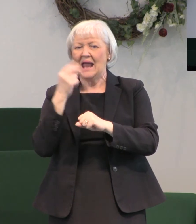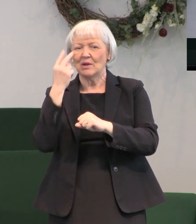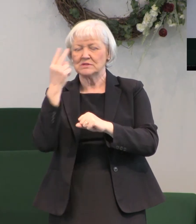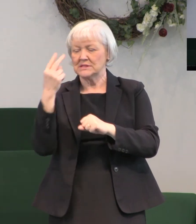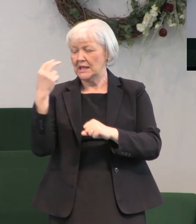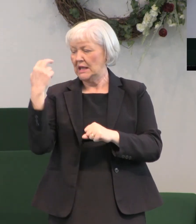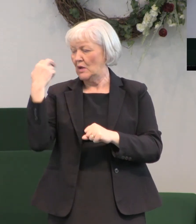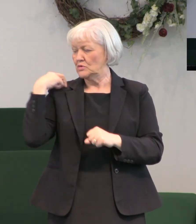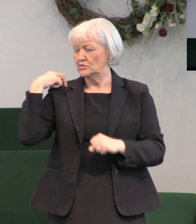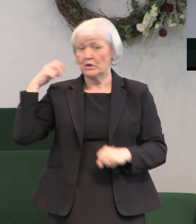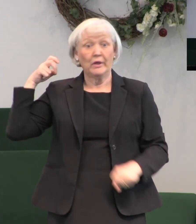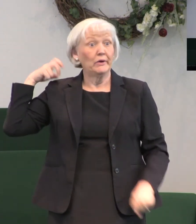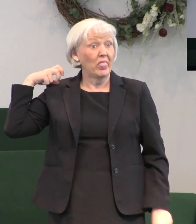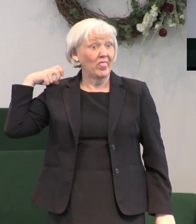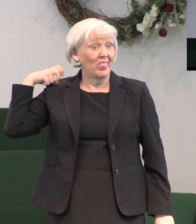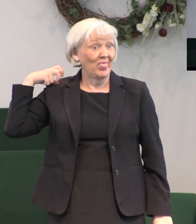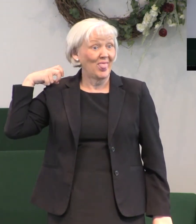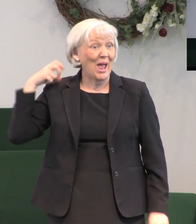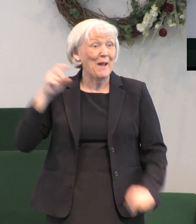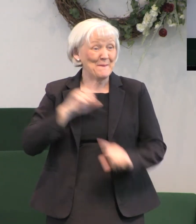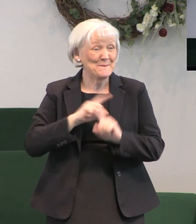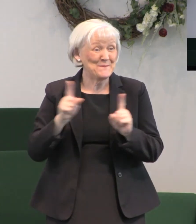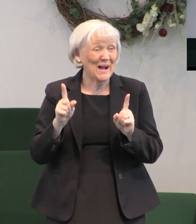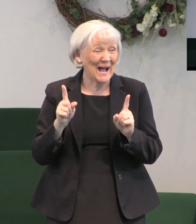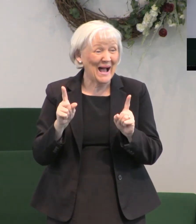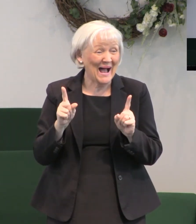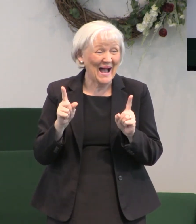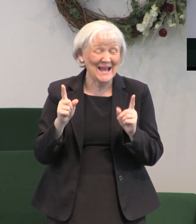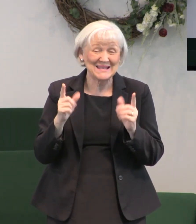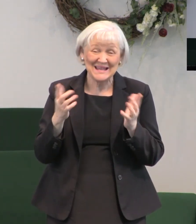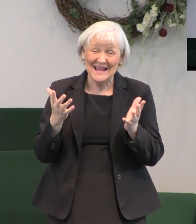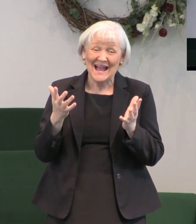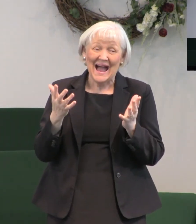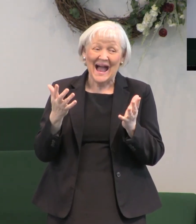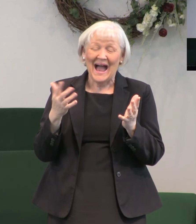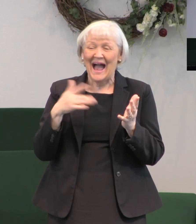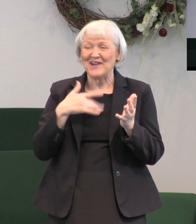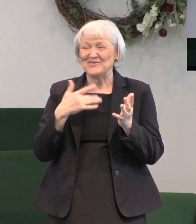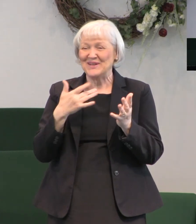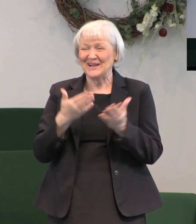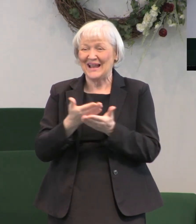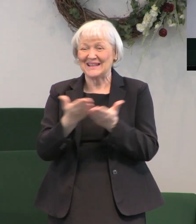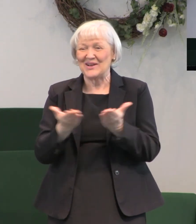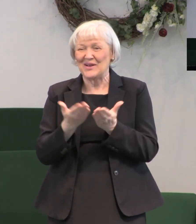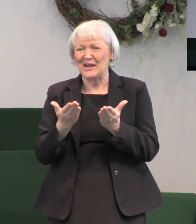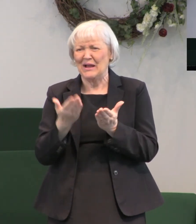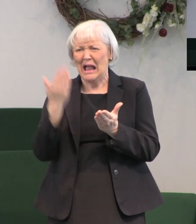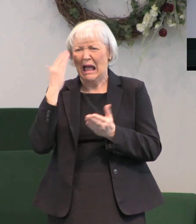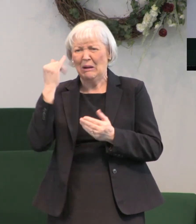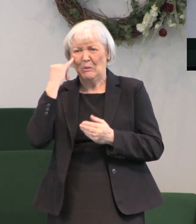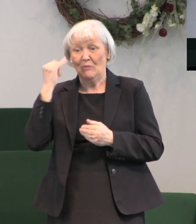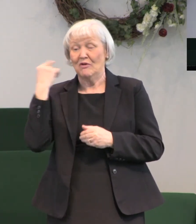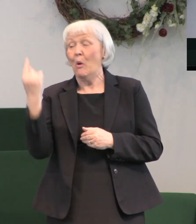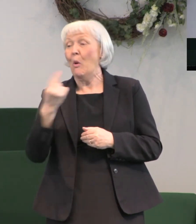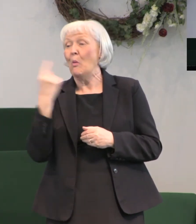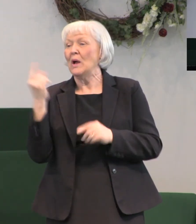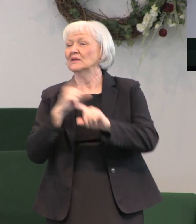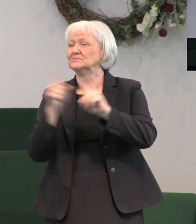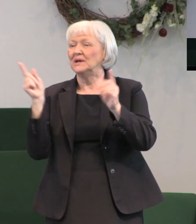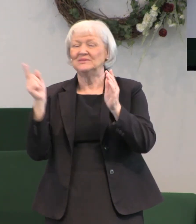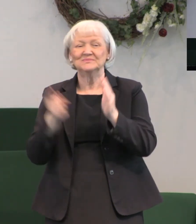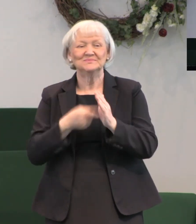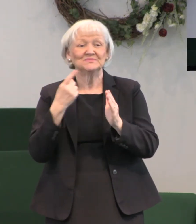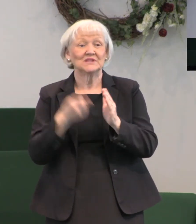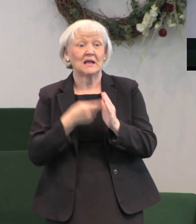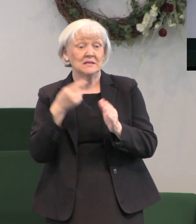shoulders right now but they probably are with us. I don't know if always but at least at times and that